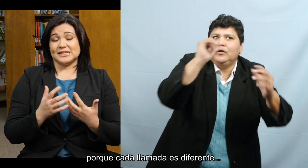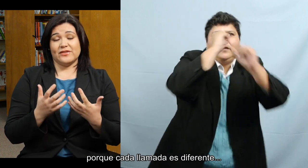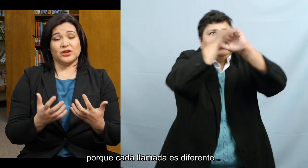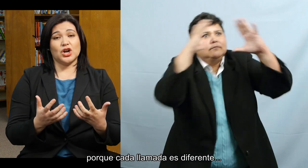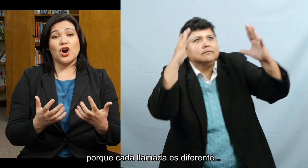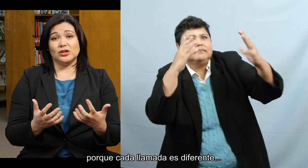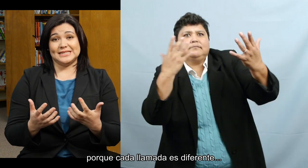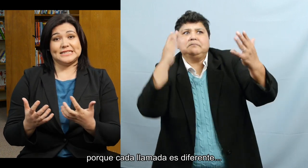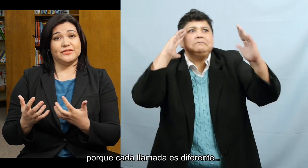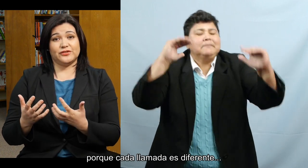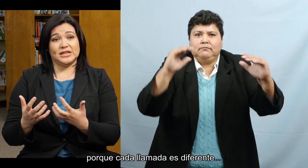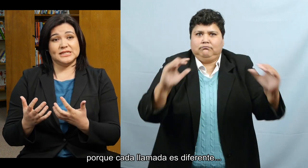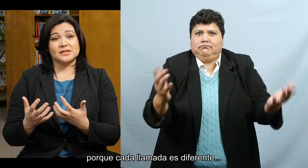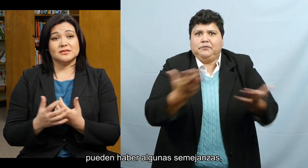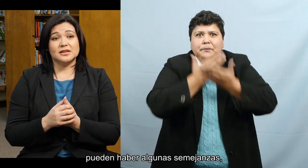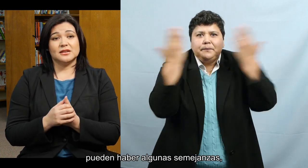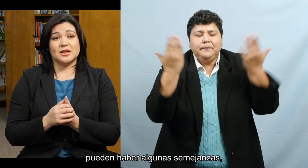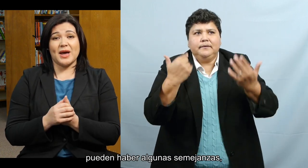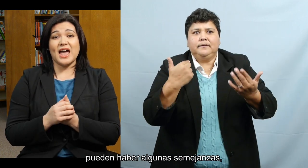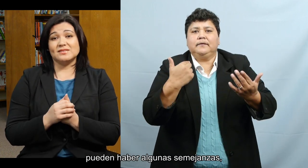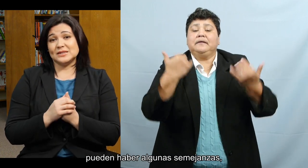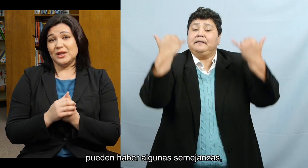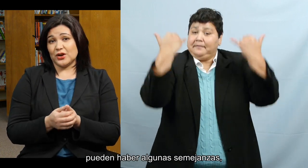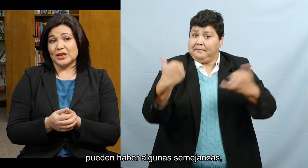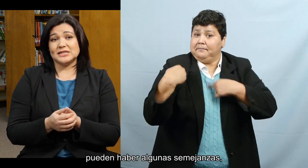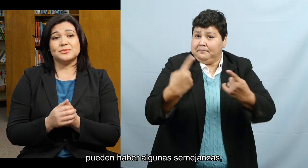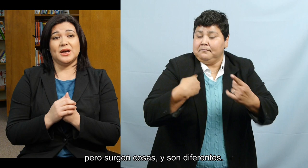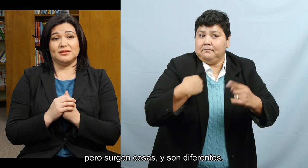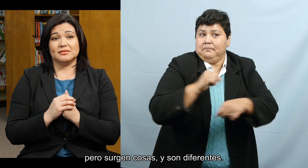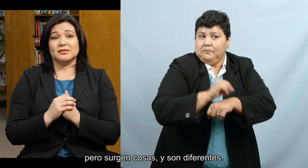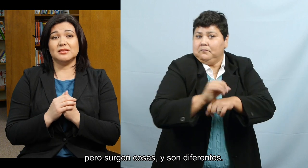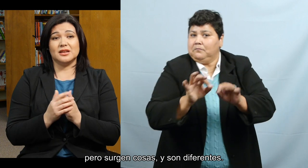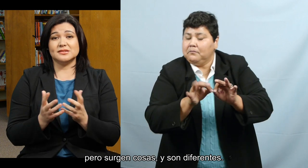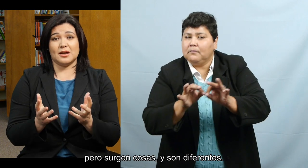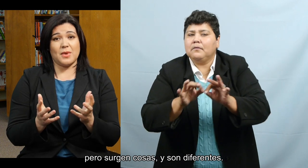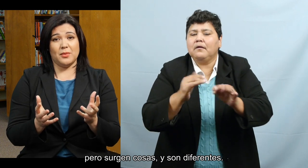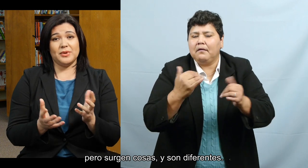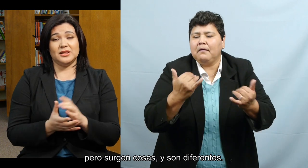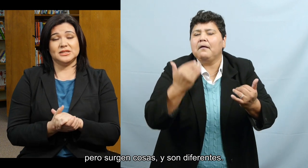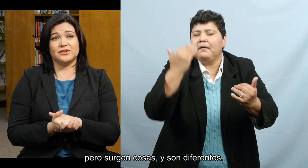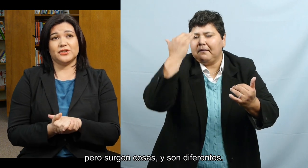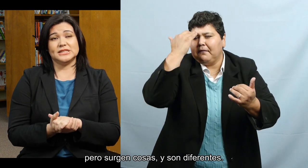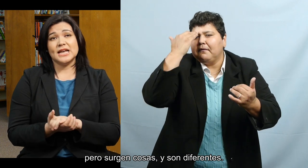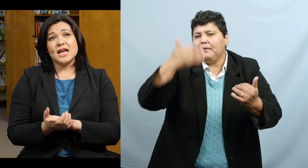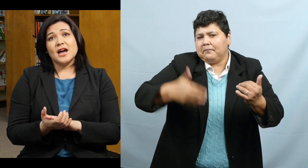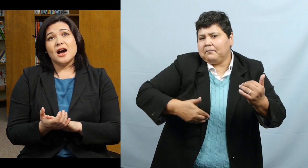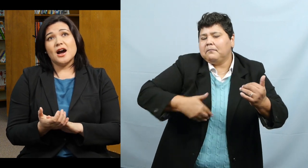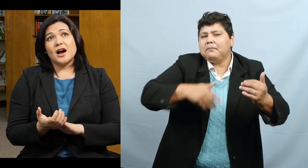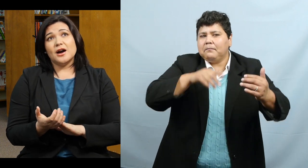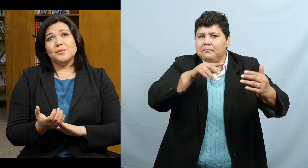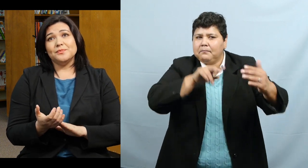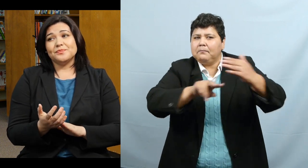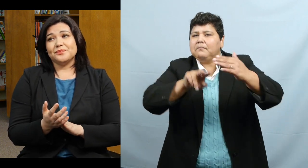expect because every call is different, they might have similarities but things come up and they're different.